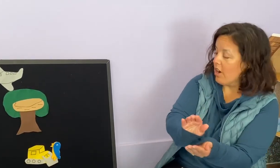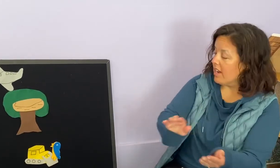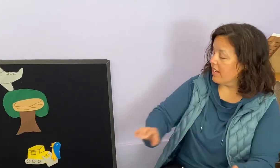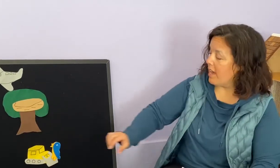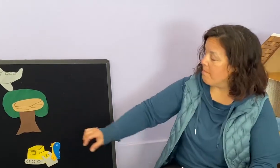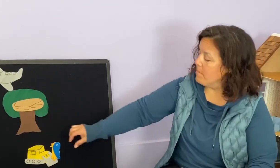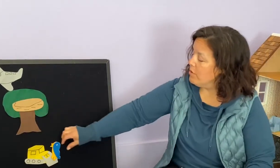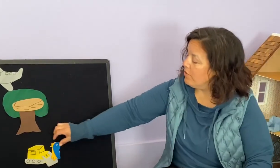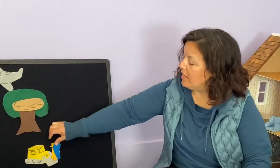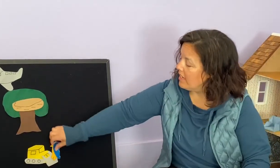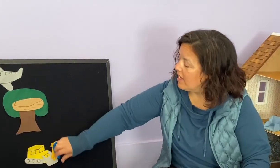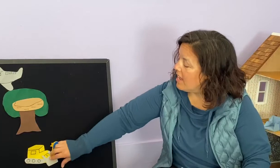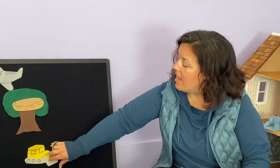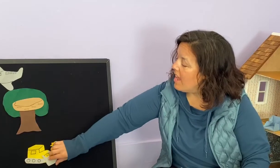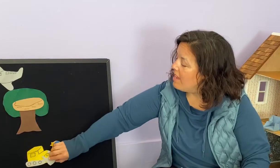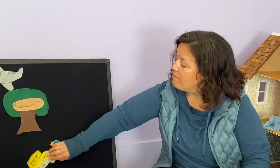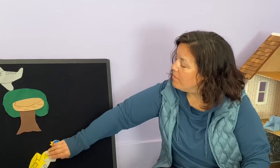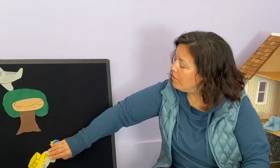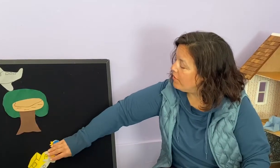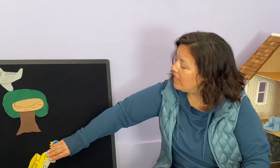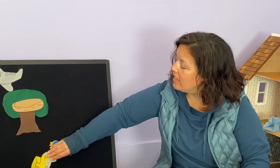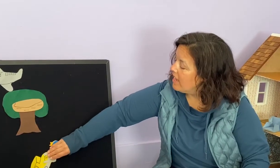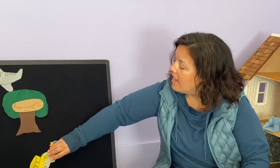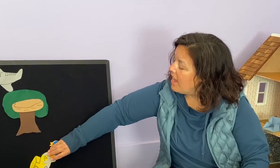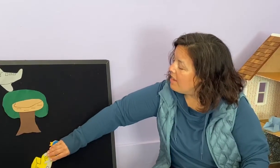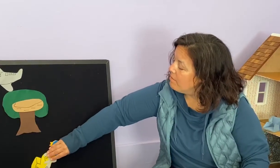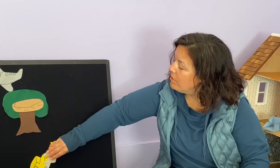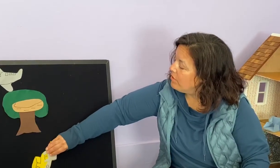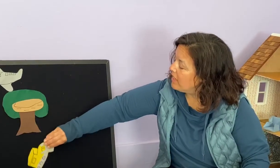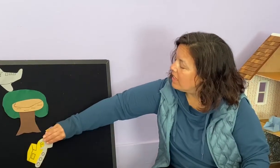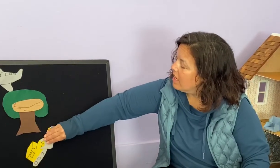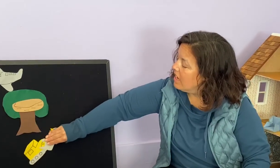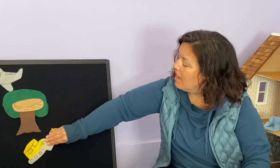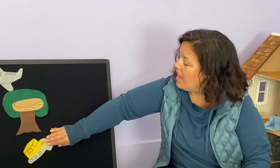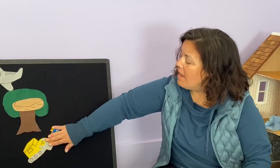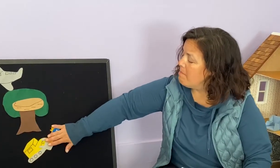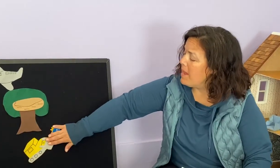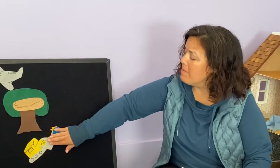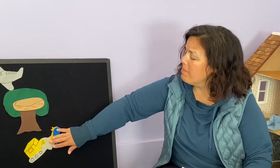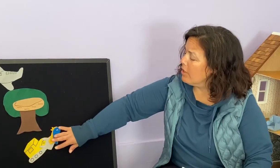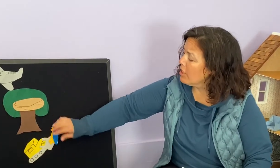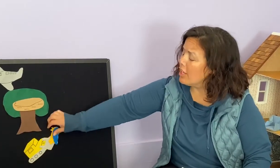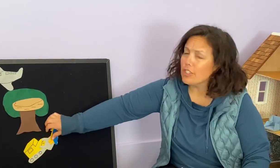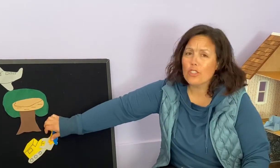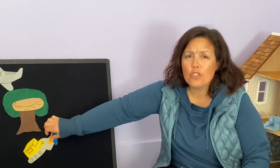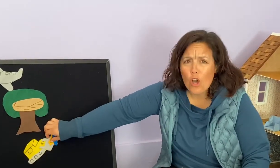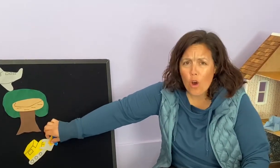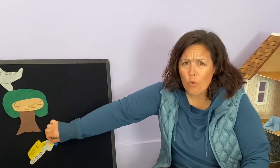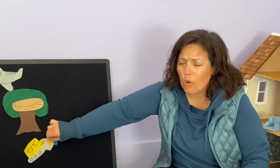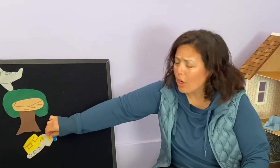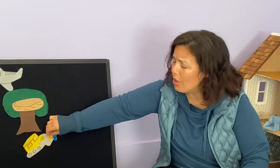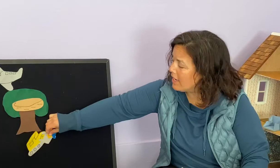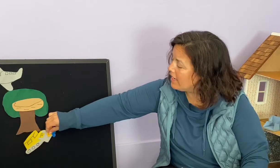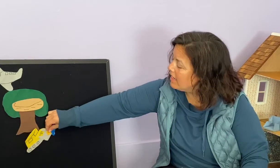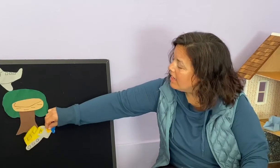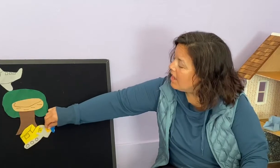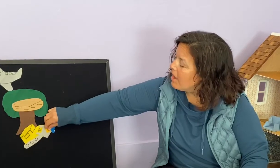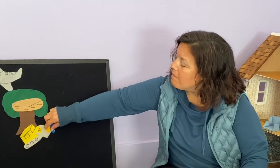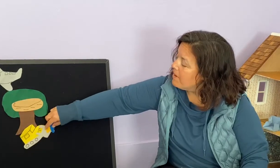kept moving and moving and moving. And baby bird got so worried. But